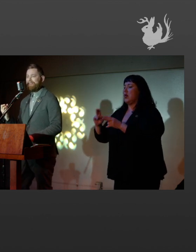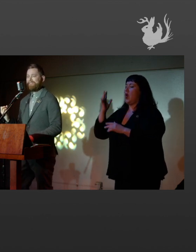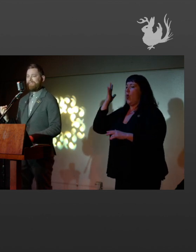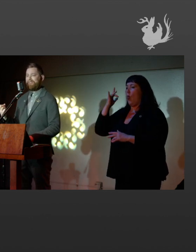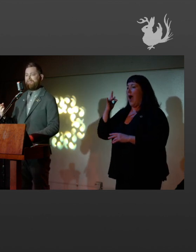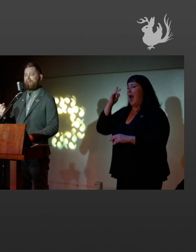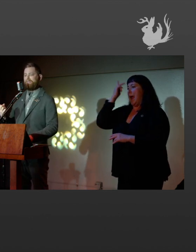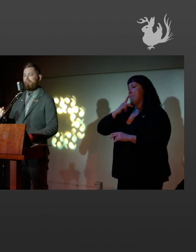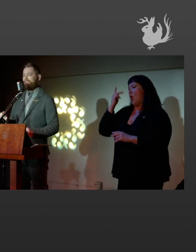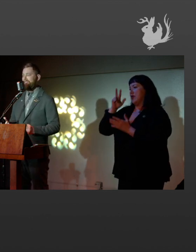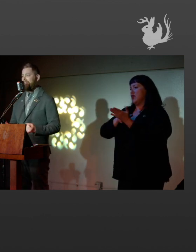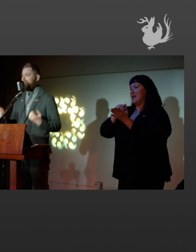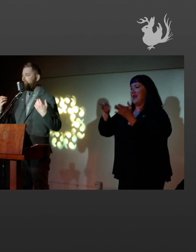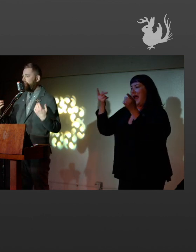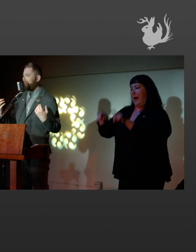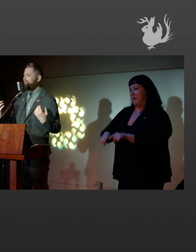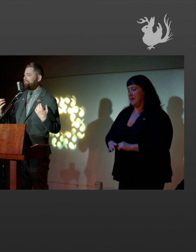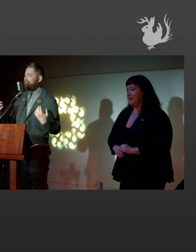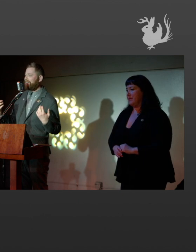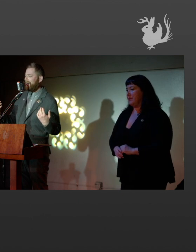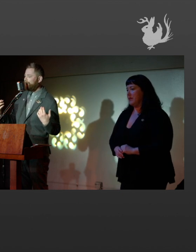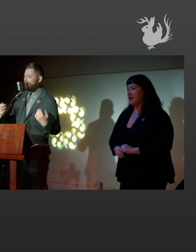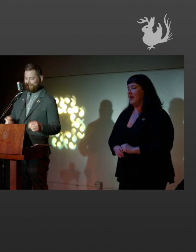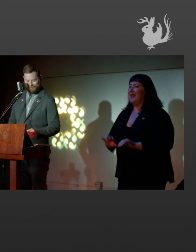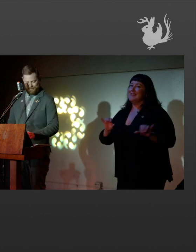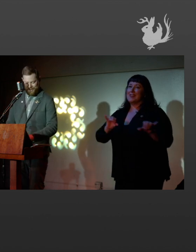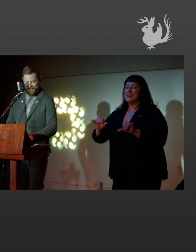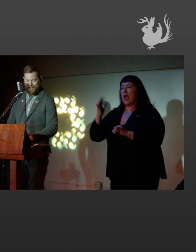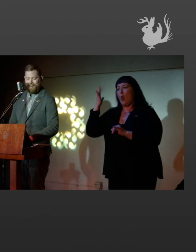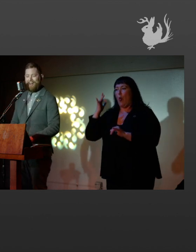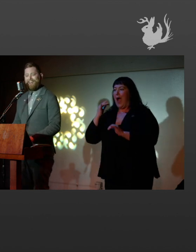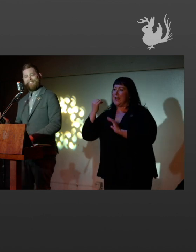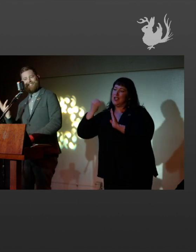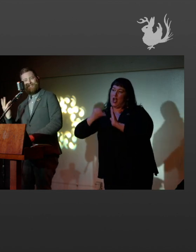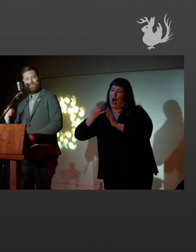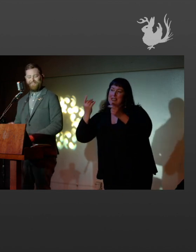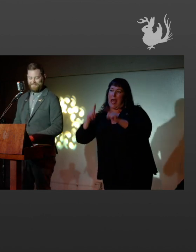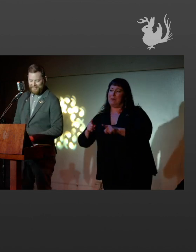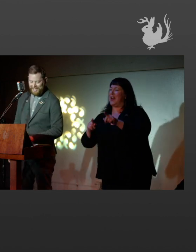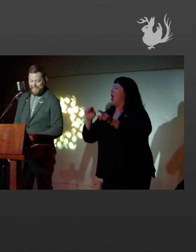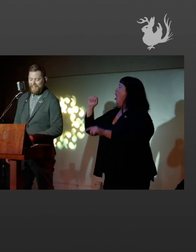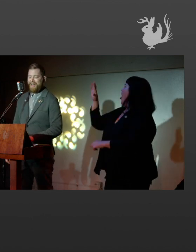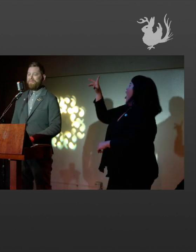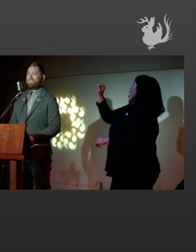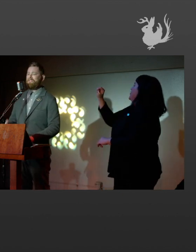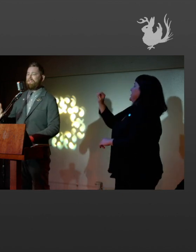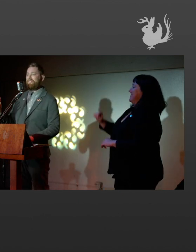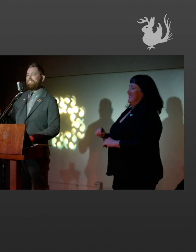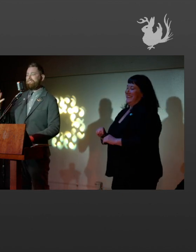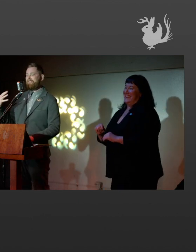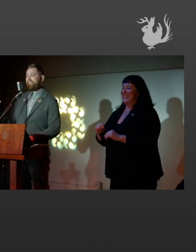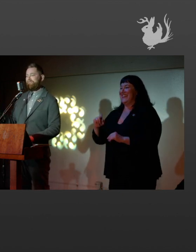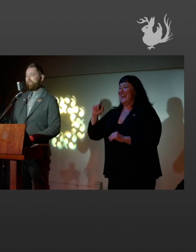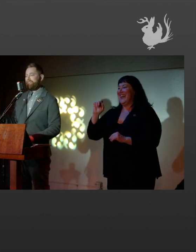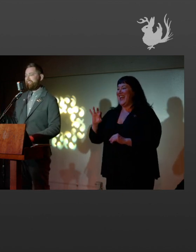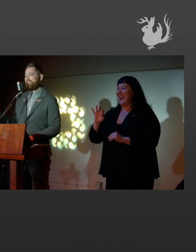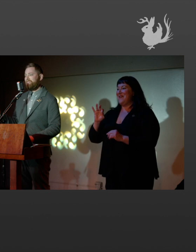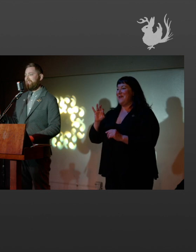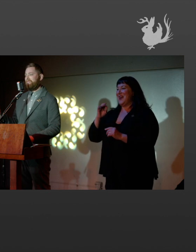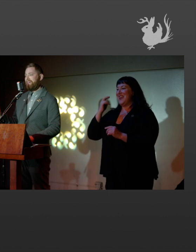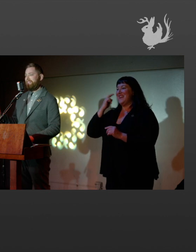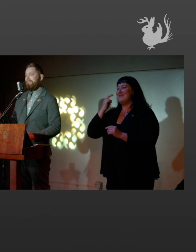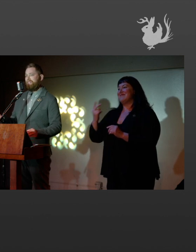happen. Because it's very rare that we actually are like, why does art happen? Art! But so if we look at the tradition of